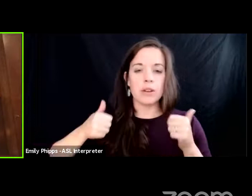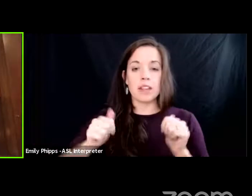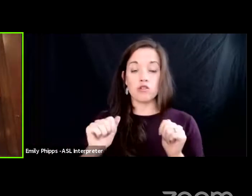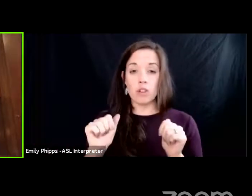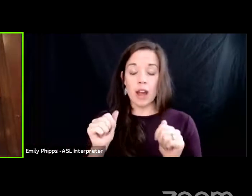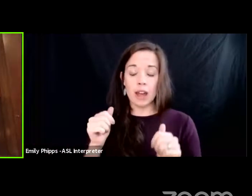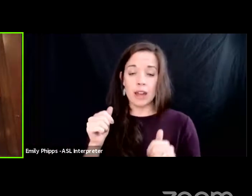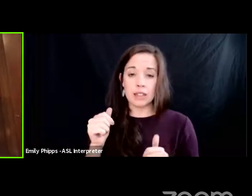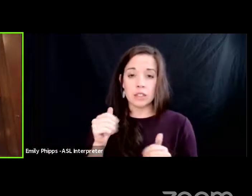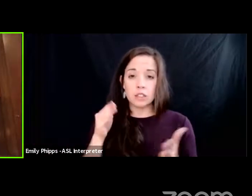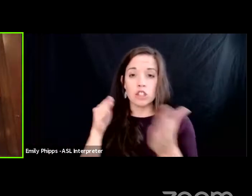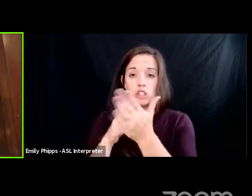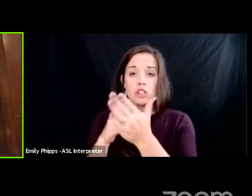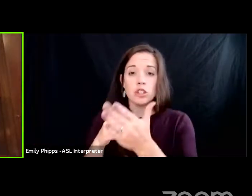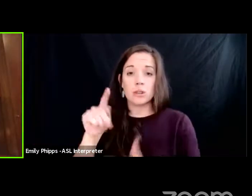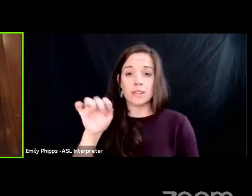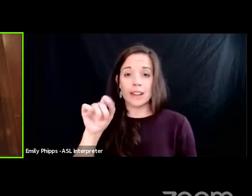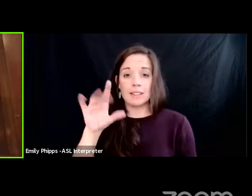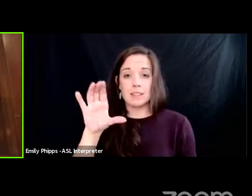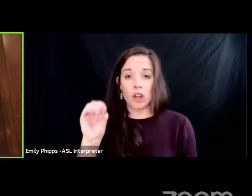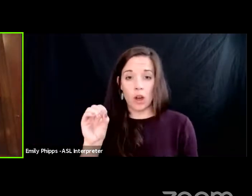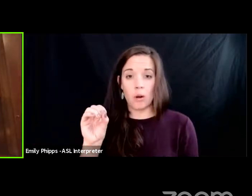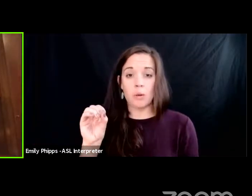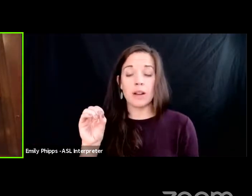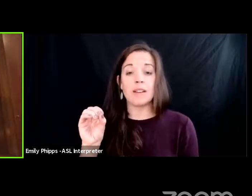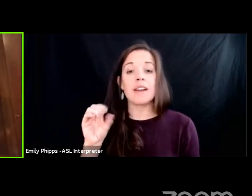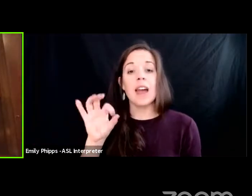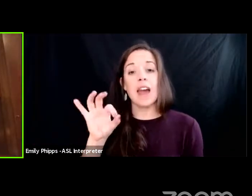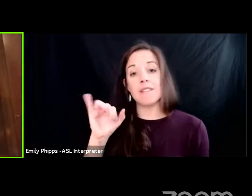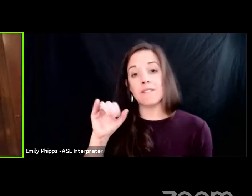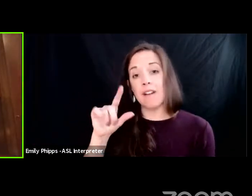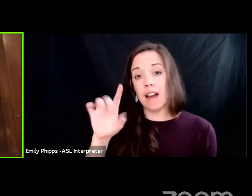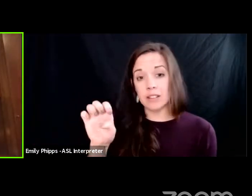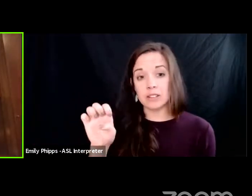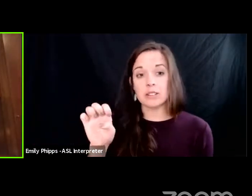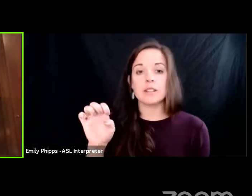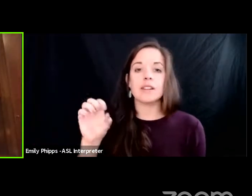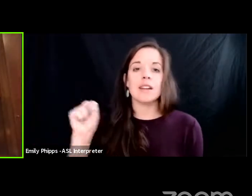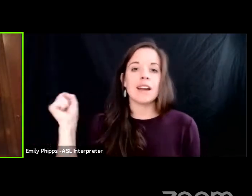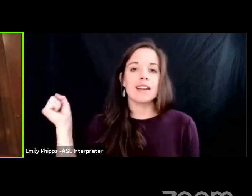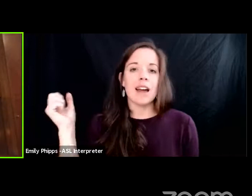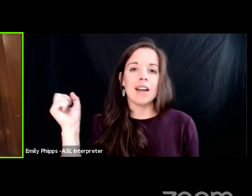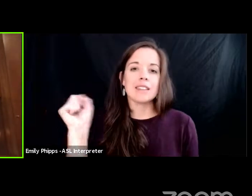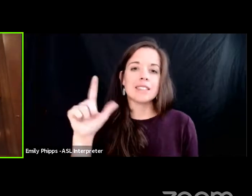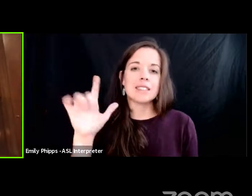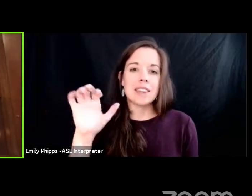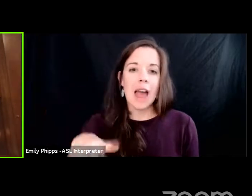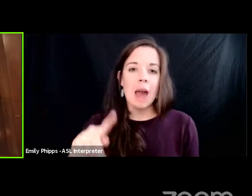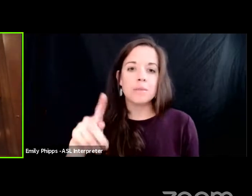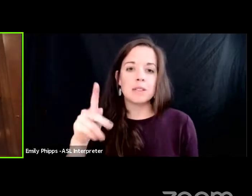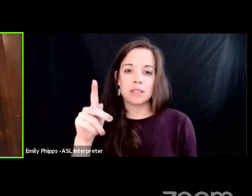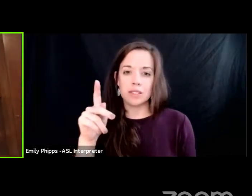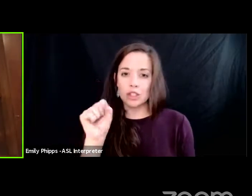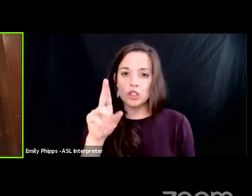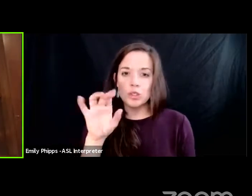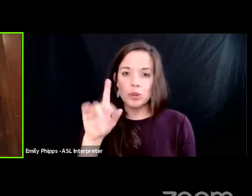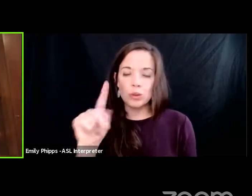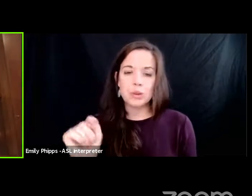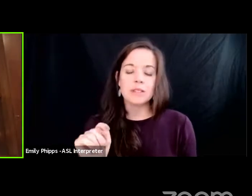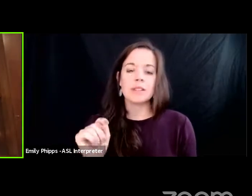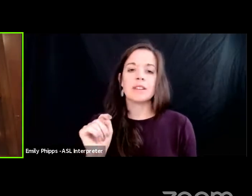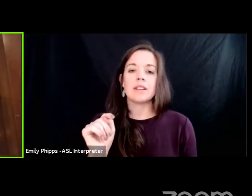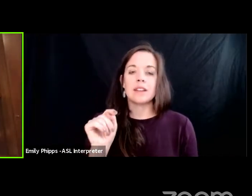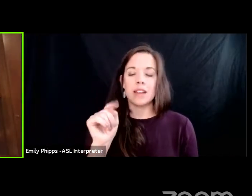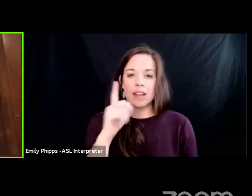and filed a retaliatory rico slap suit slap is an acronym that stands for strategic lawsuit